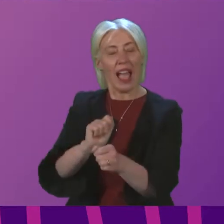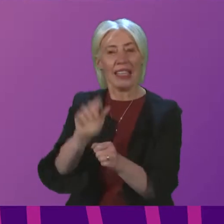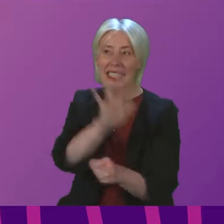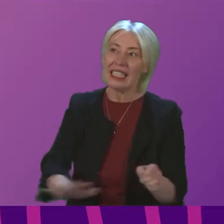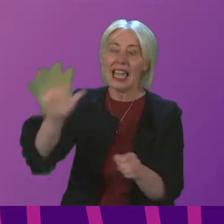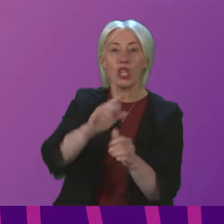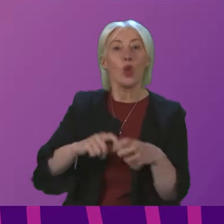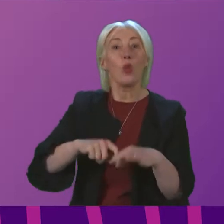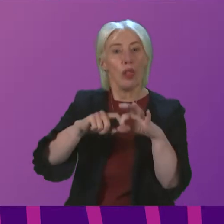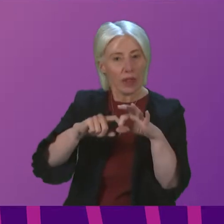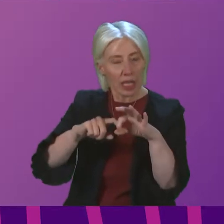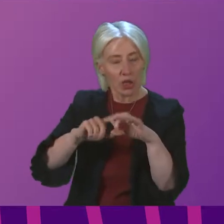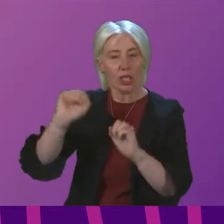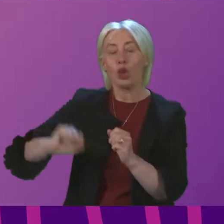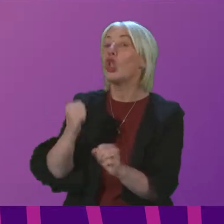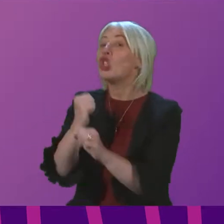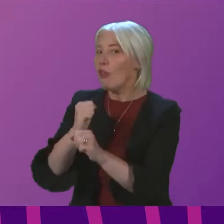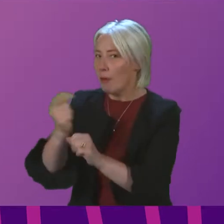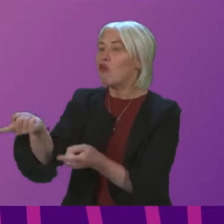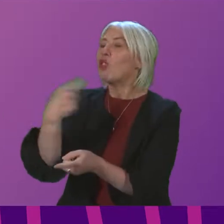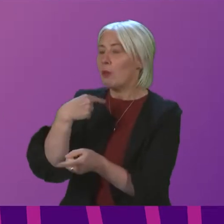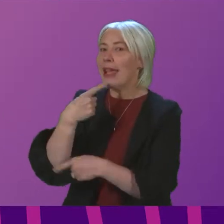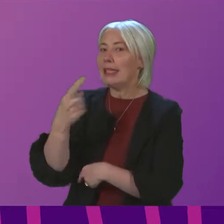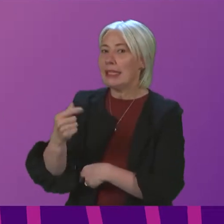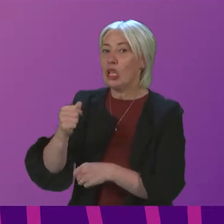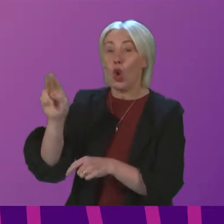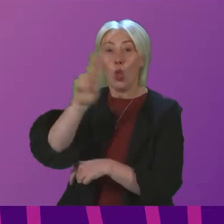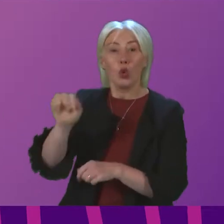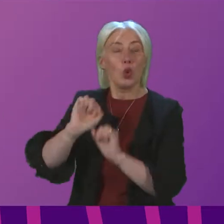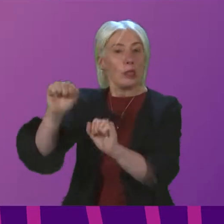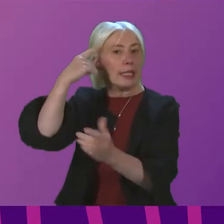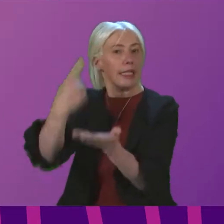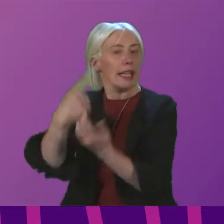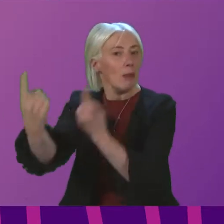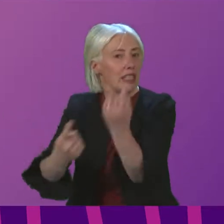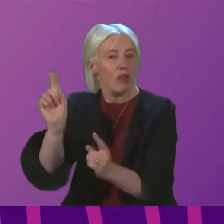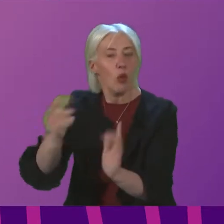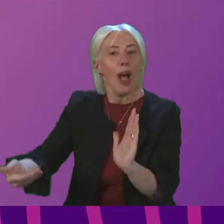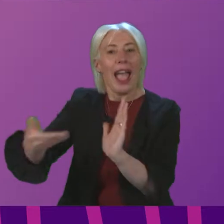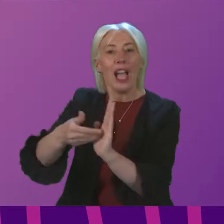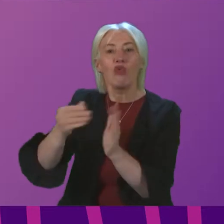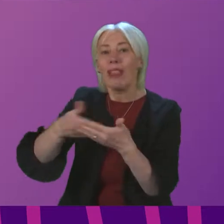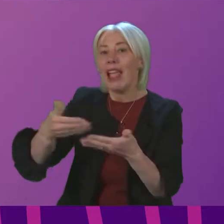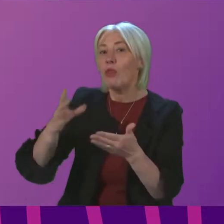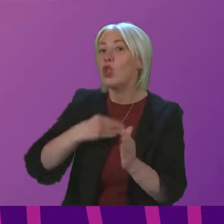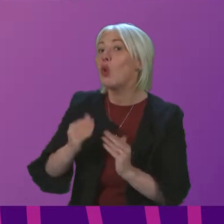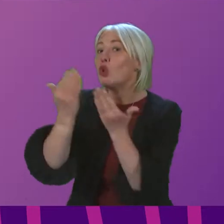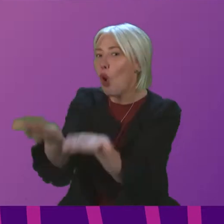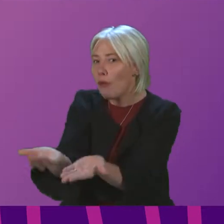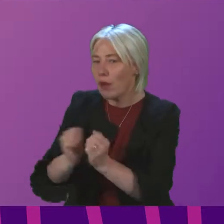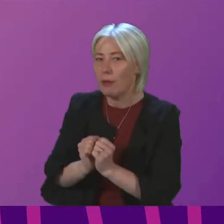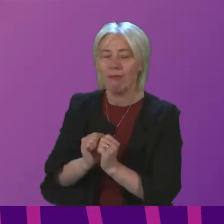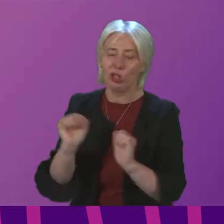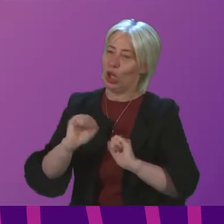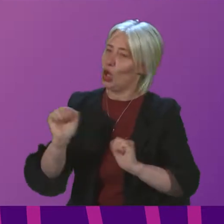The response from the Scottish Government notes that schools have broad discretion in determining which additional languages to offer. And while there is currently